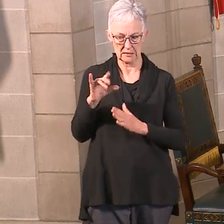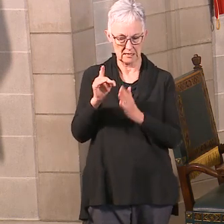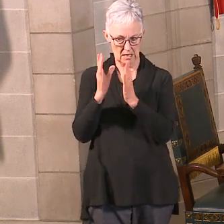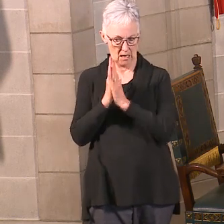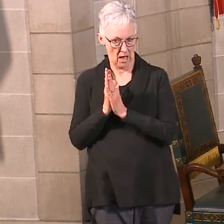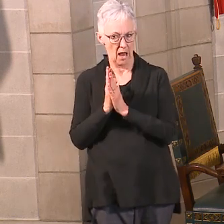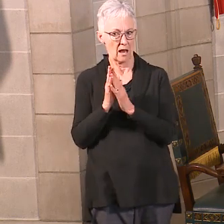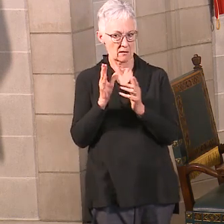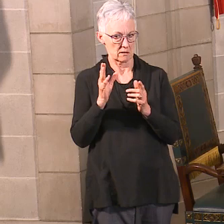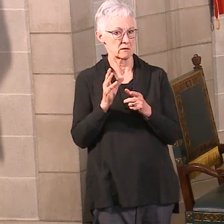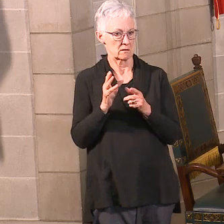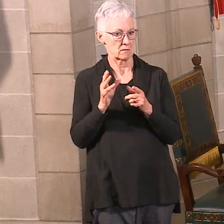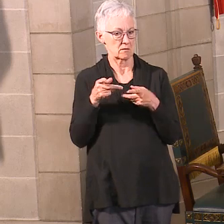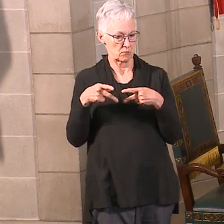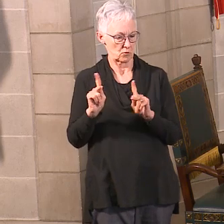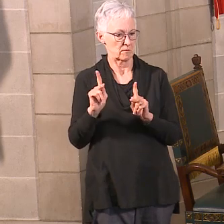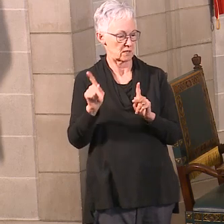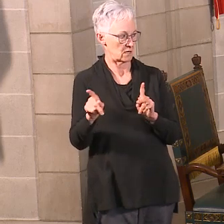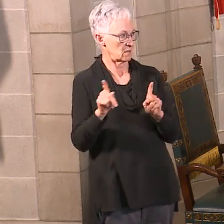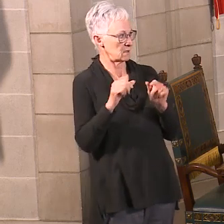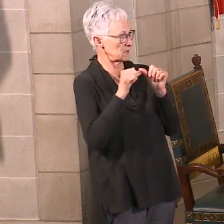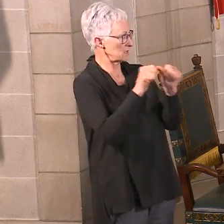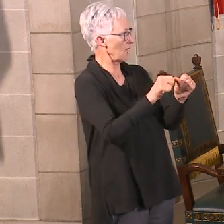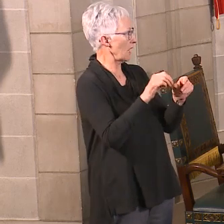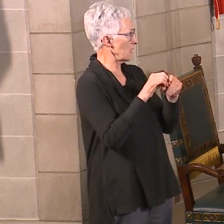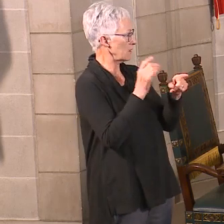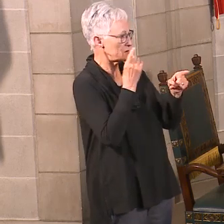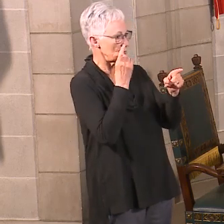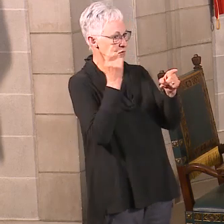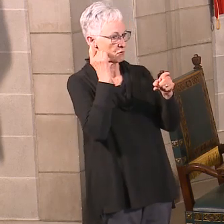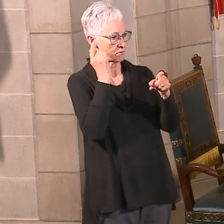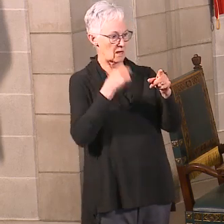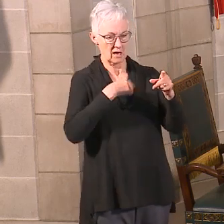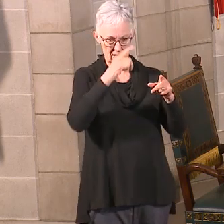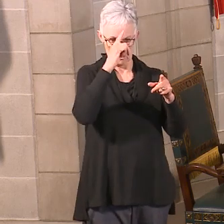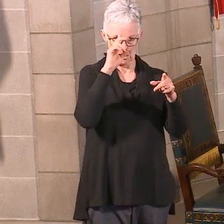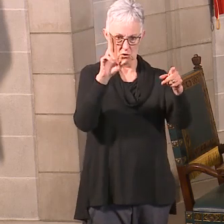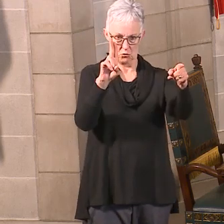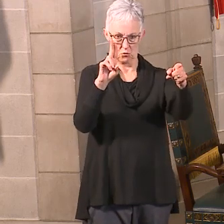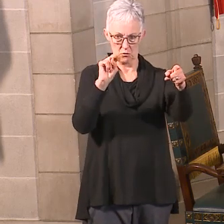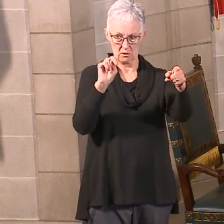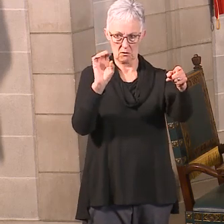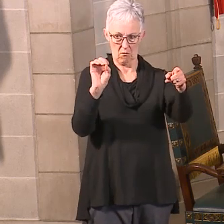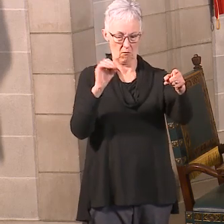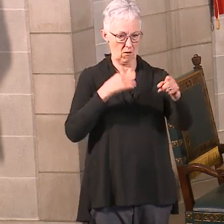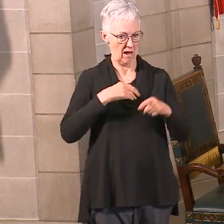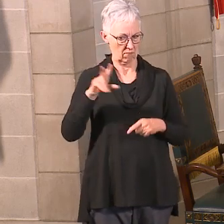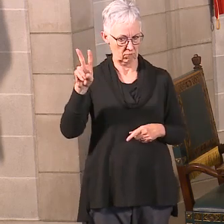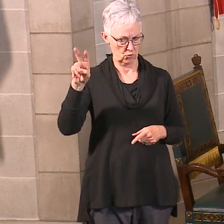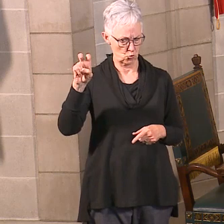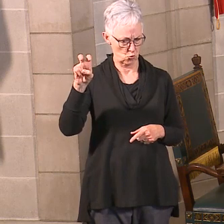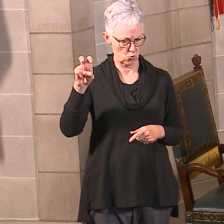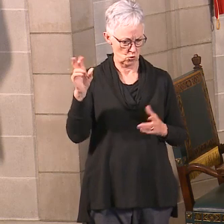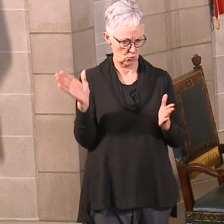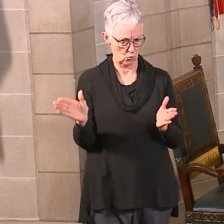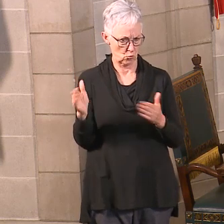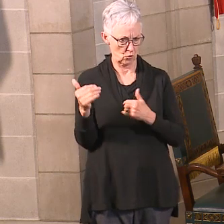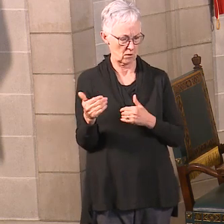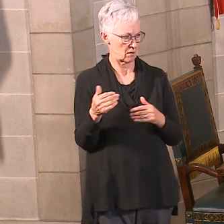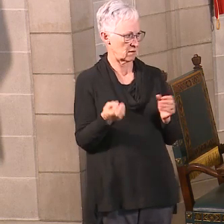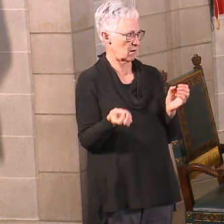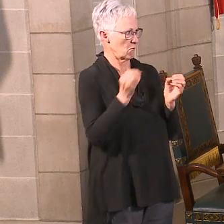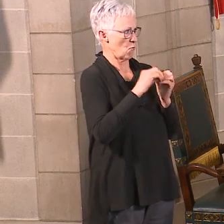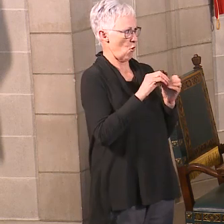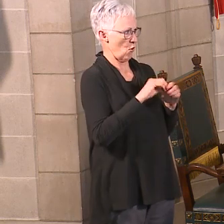we have the capability of 200 rooms at UNO. I'm pretty sure. And even more in Lincoln. And I think even